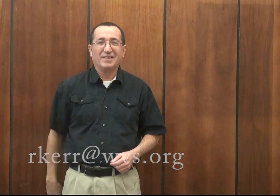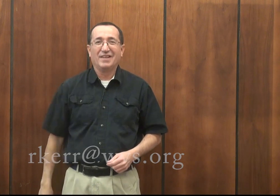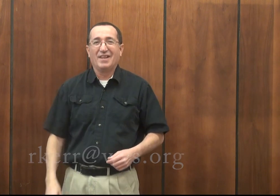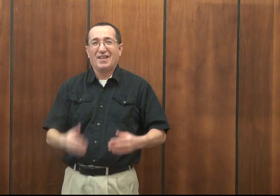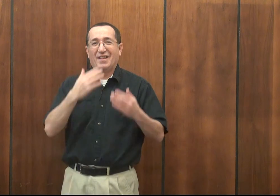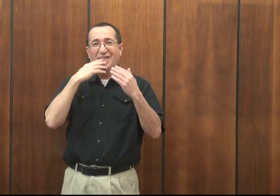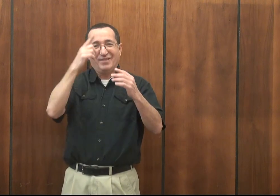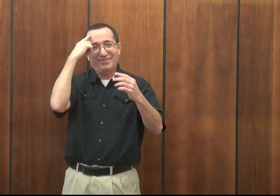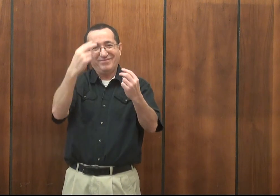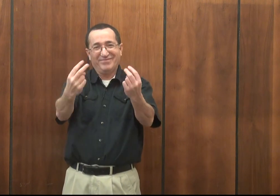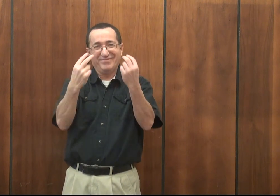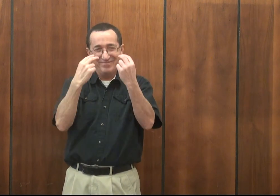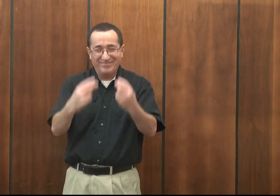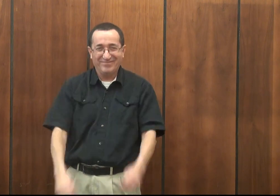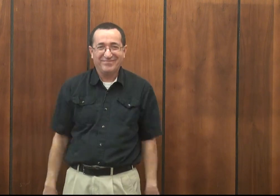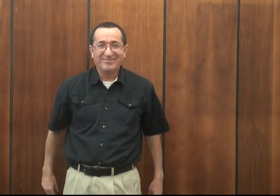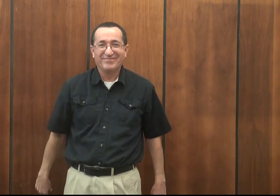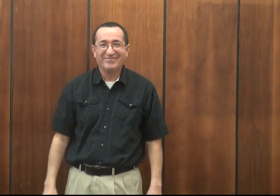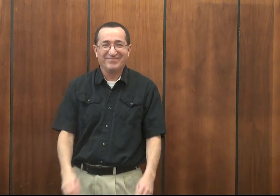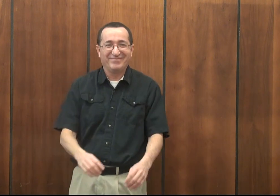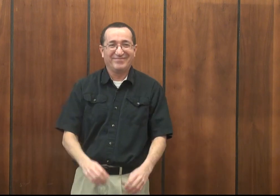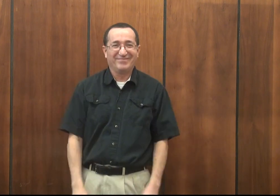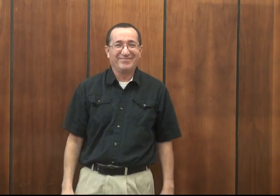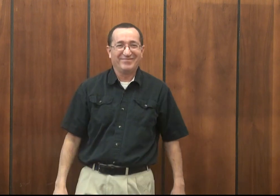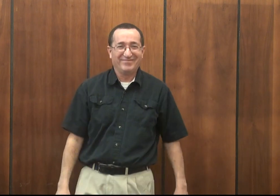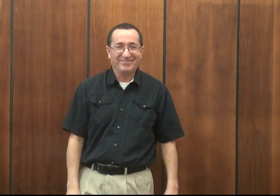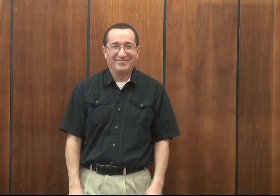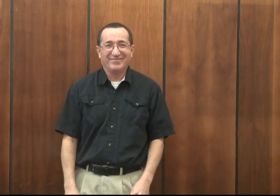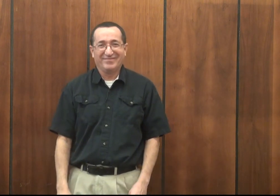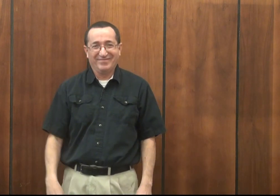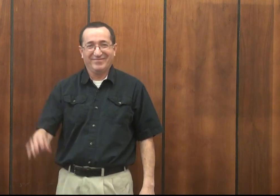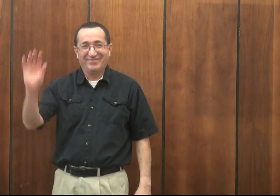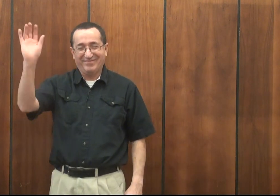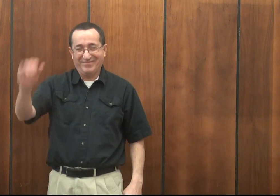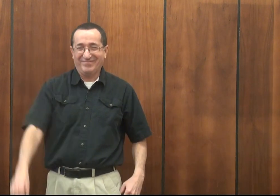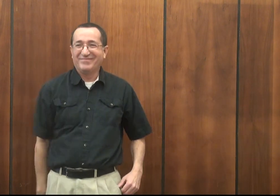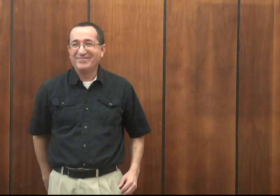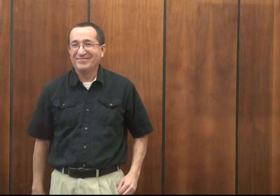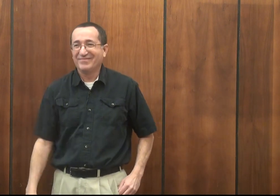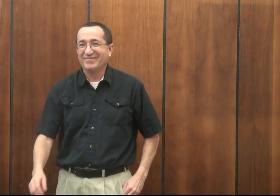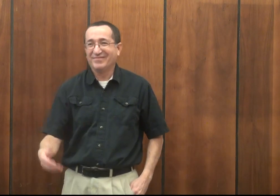Please feel free to contact me anytime. Thank you so much for watching. Have a great day. Bye-bye.